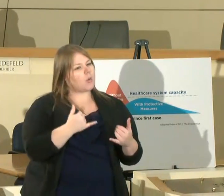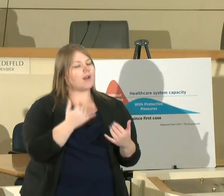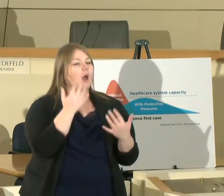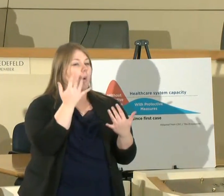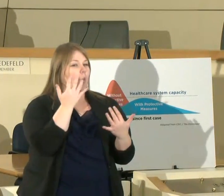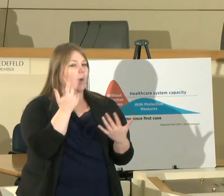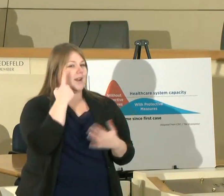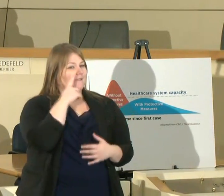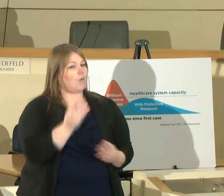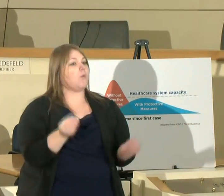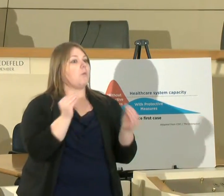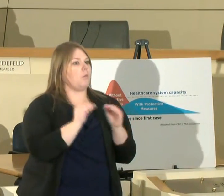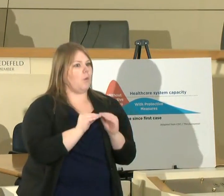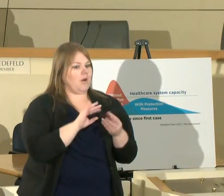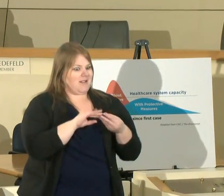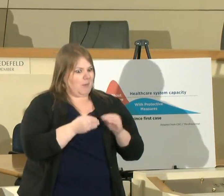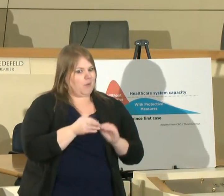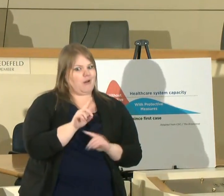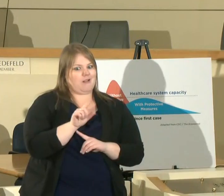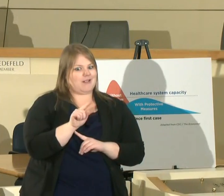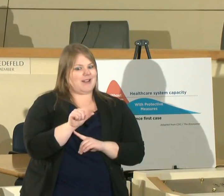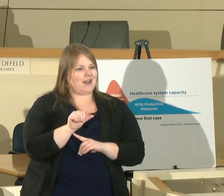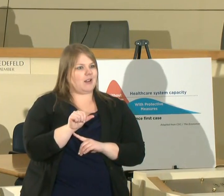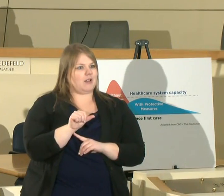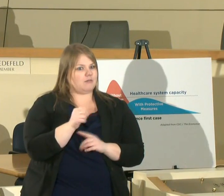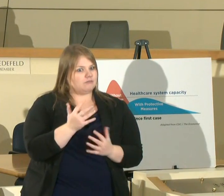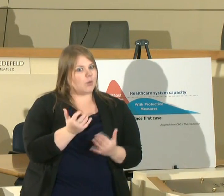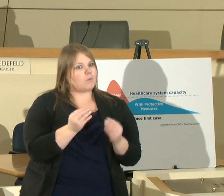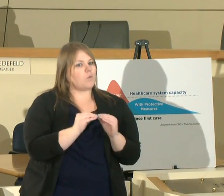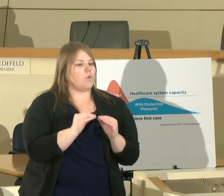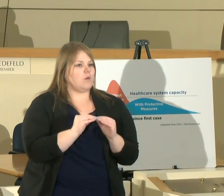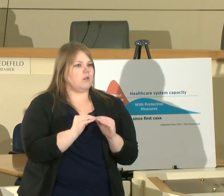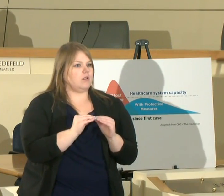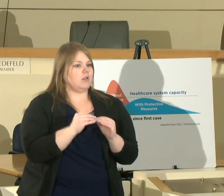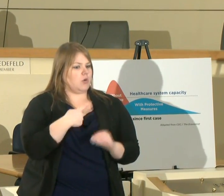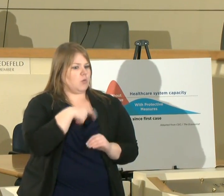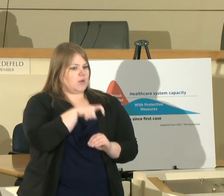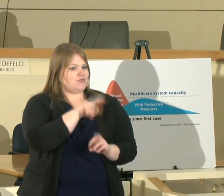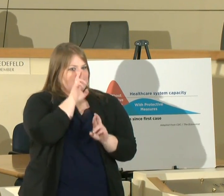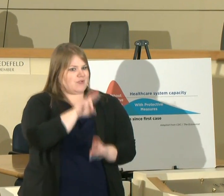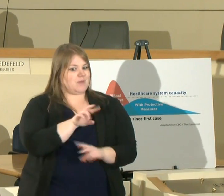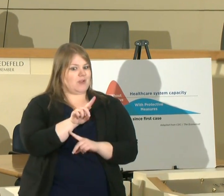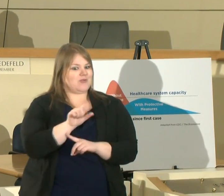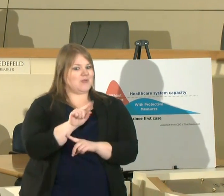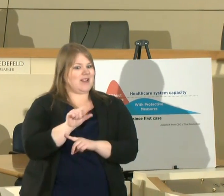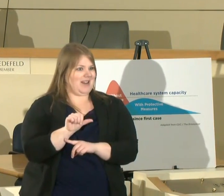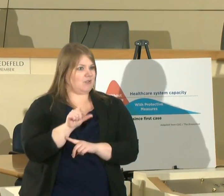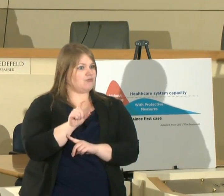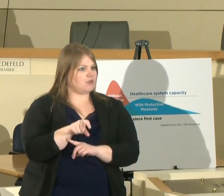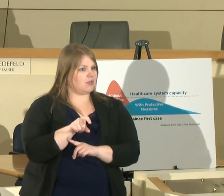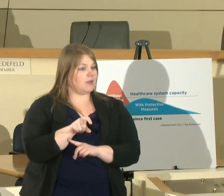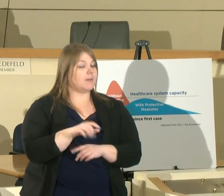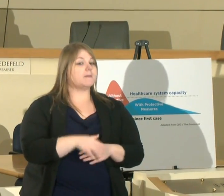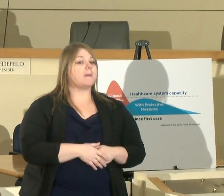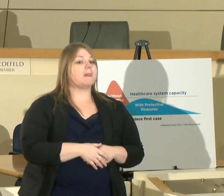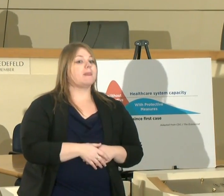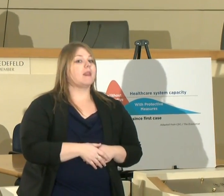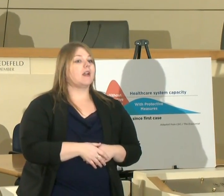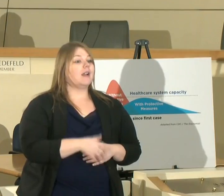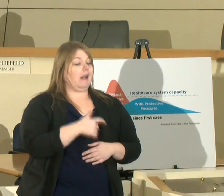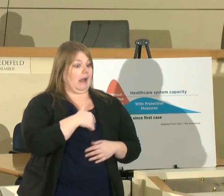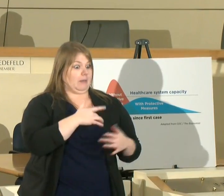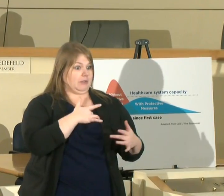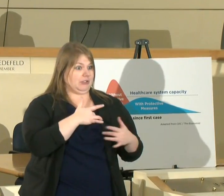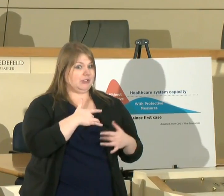for more data that's important we should be responding to data I'm concerned that in